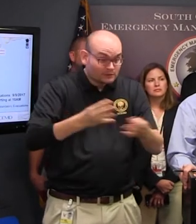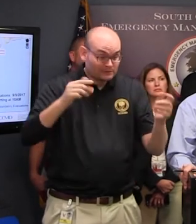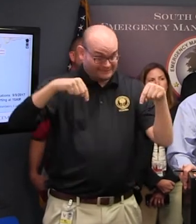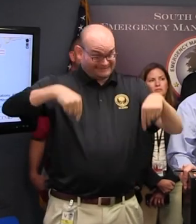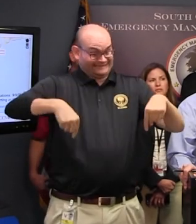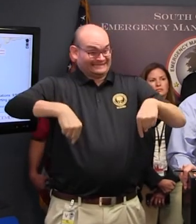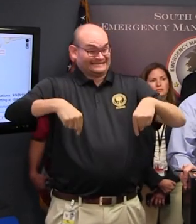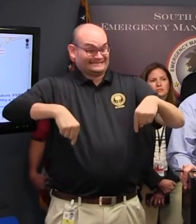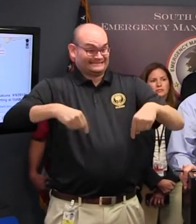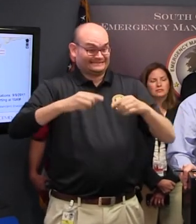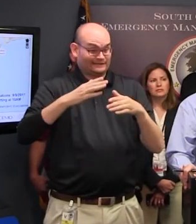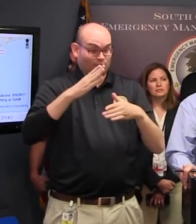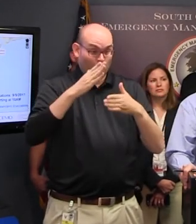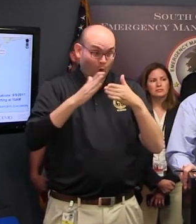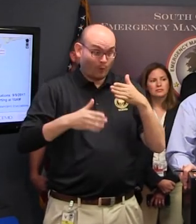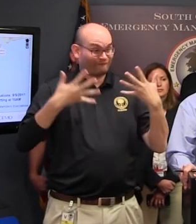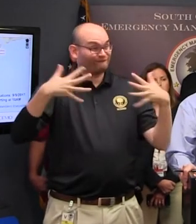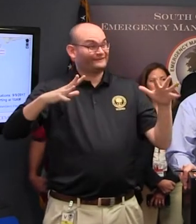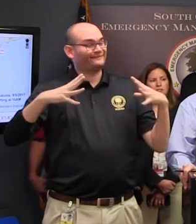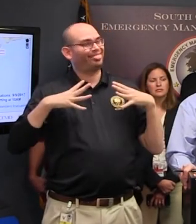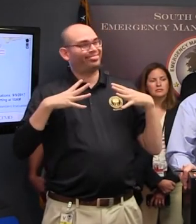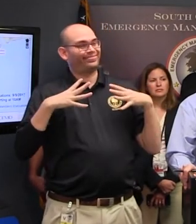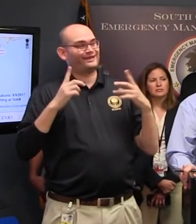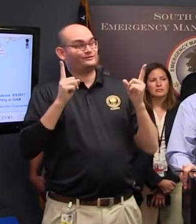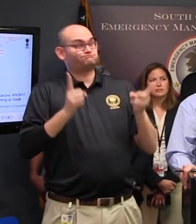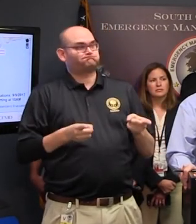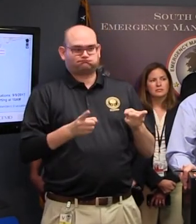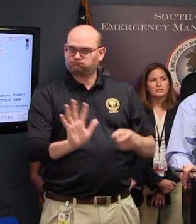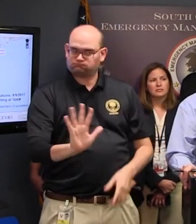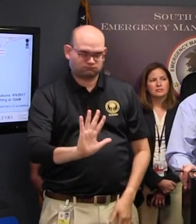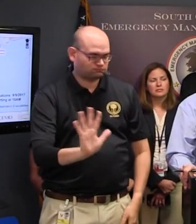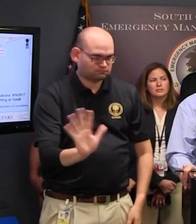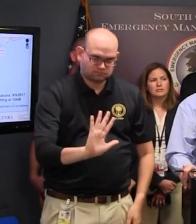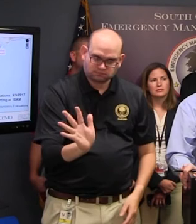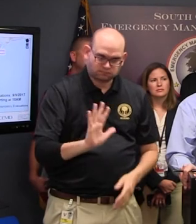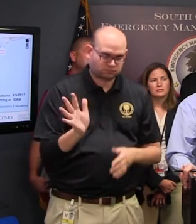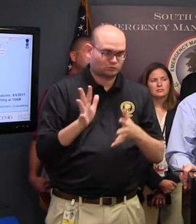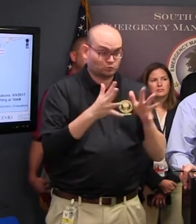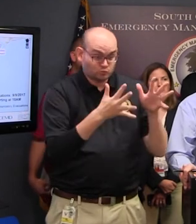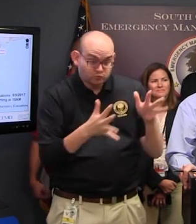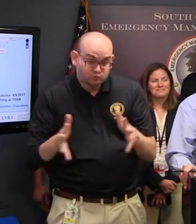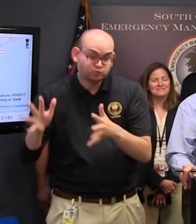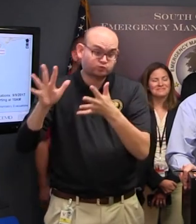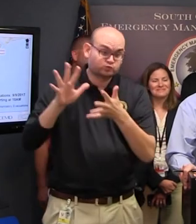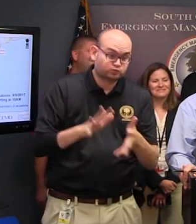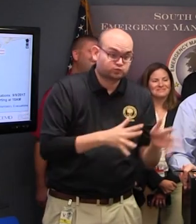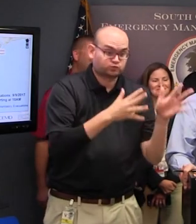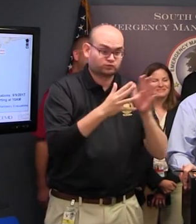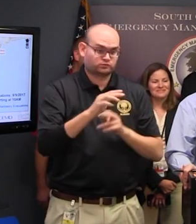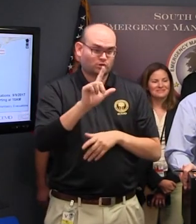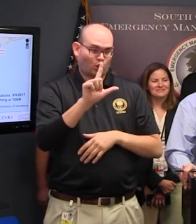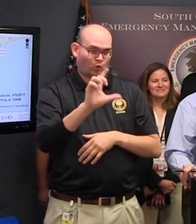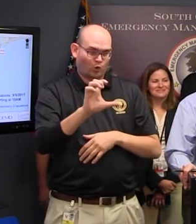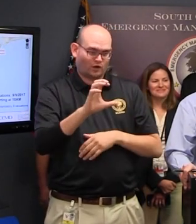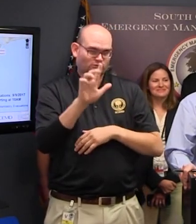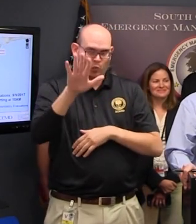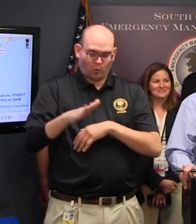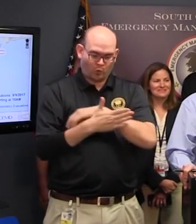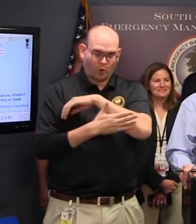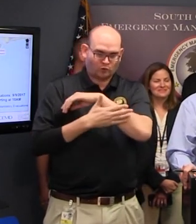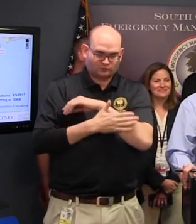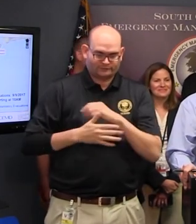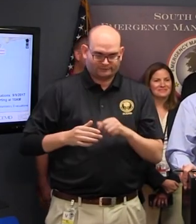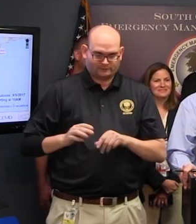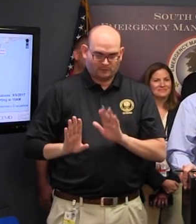high winds, there's going to be a whole lot of water And in the low country, that's why they call it the low country because it's low to the water line And it can